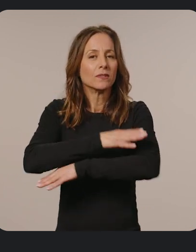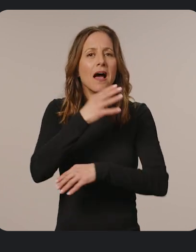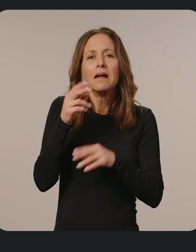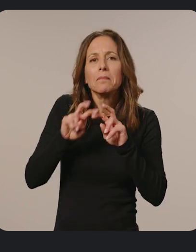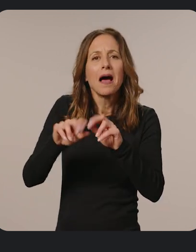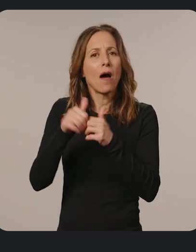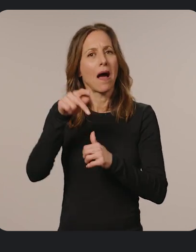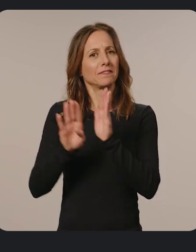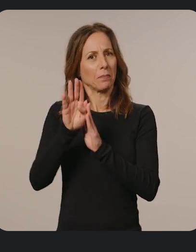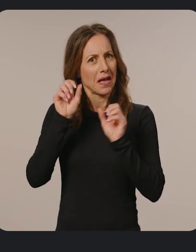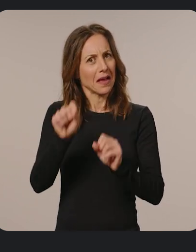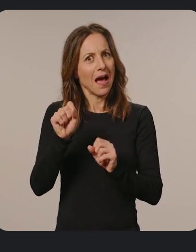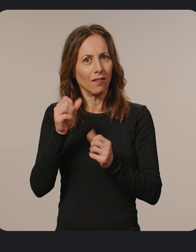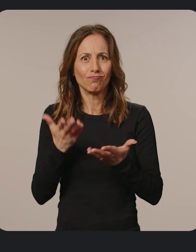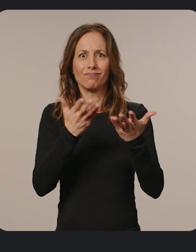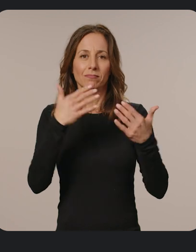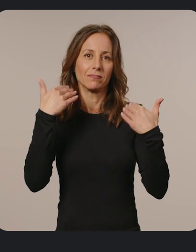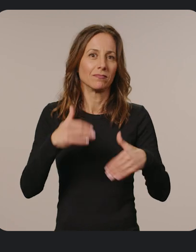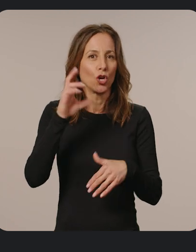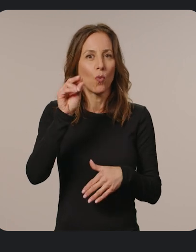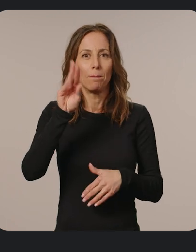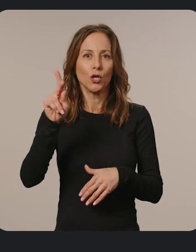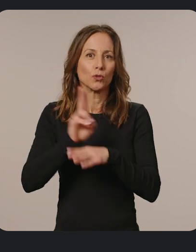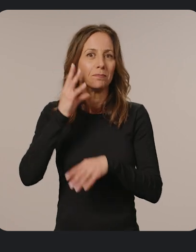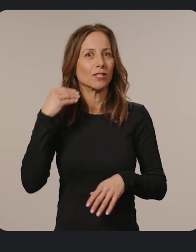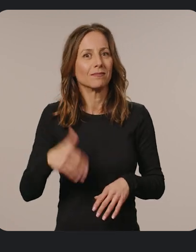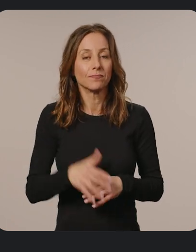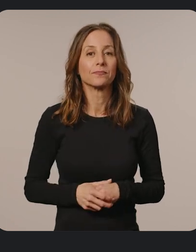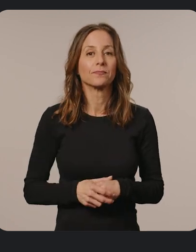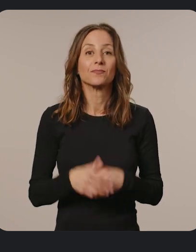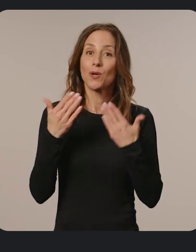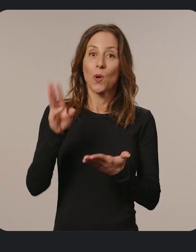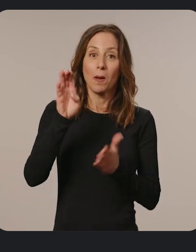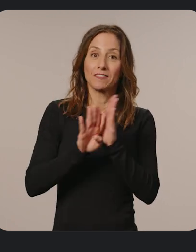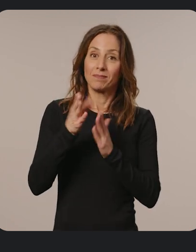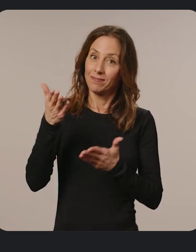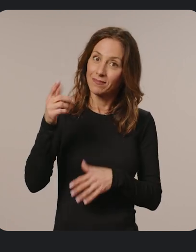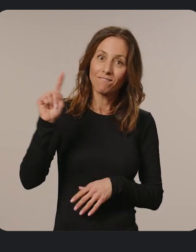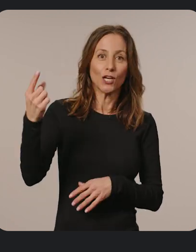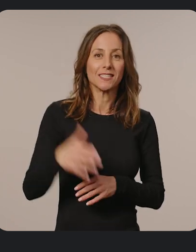how app developers can offer great Chromebook user experiences. Web devs, you're up first.